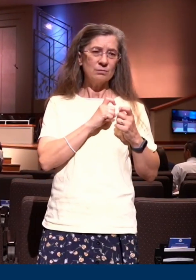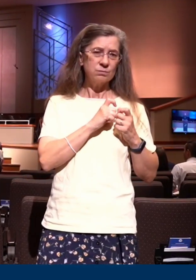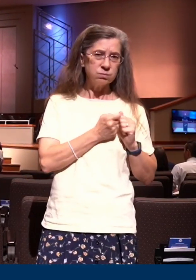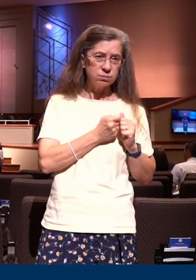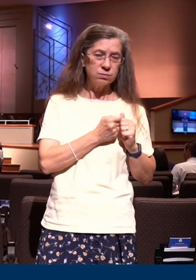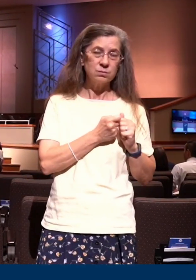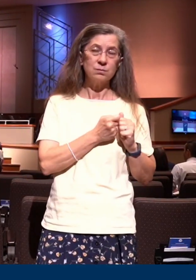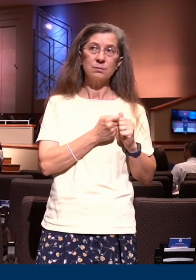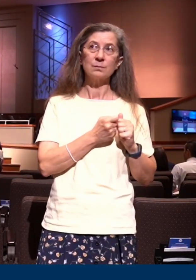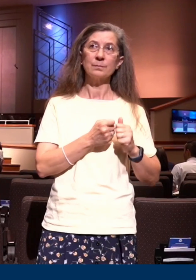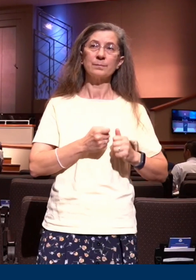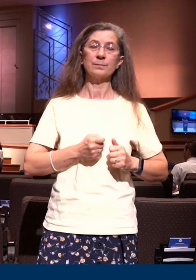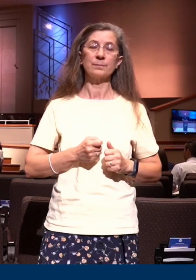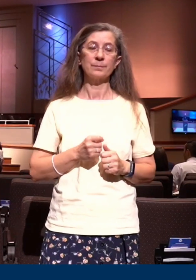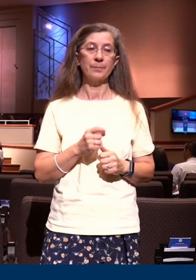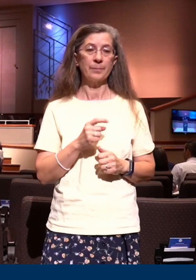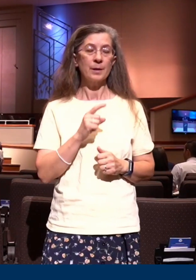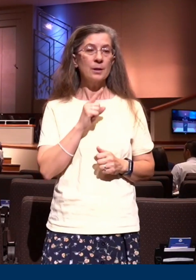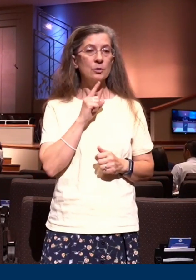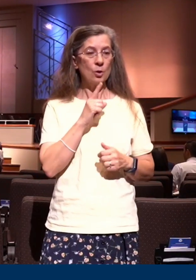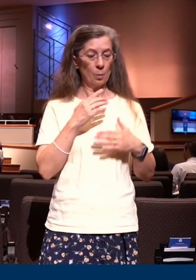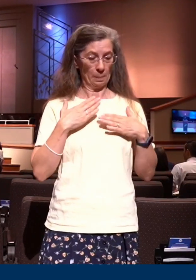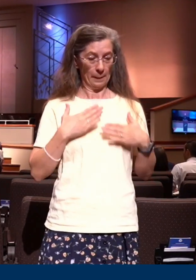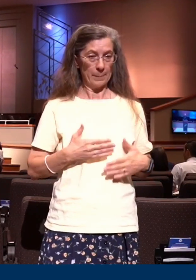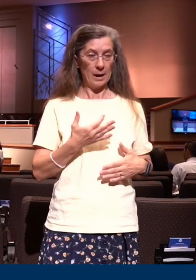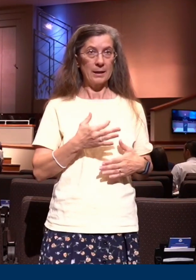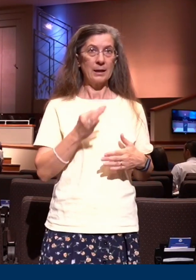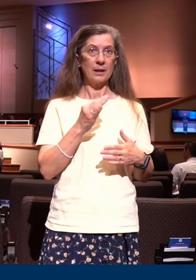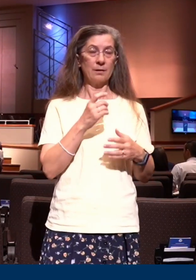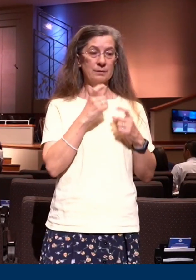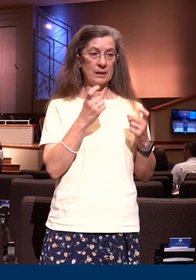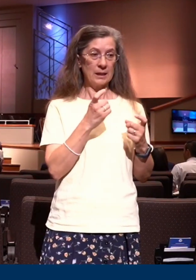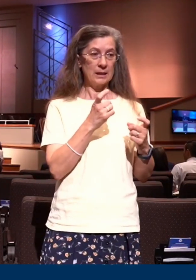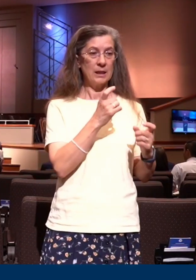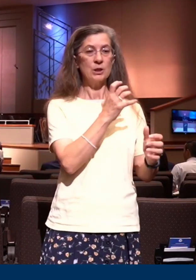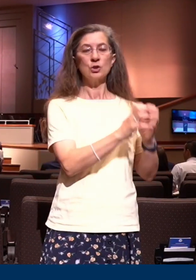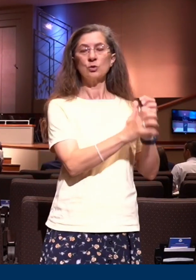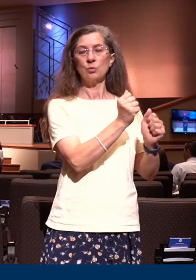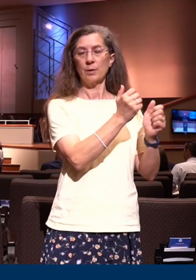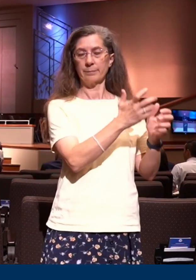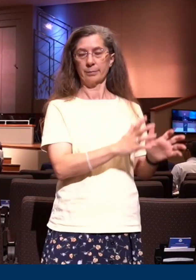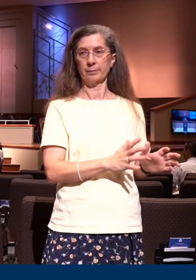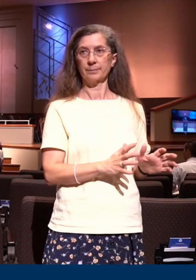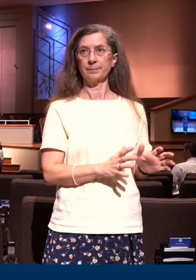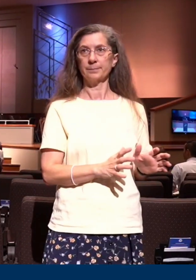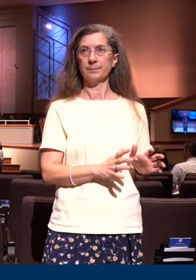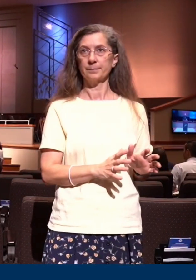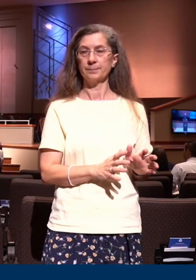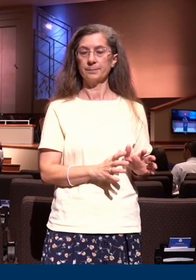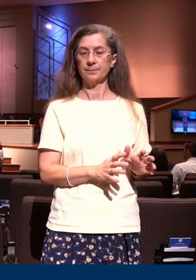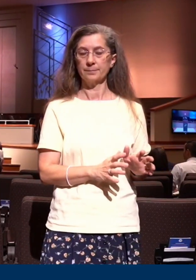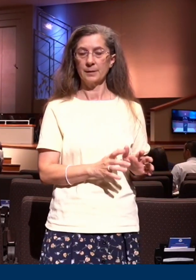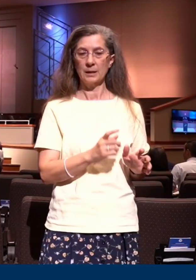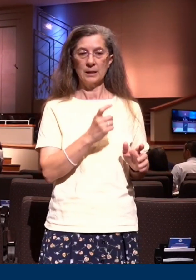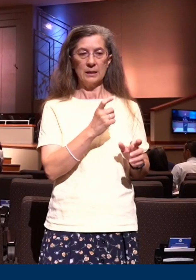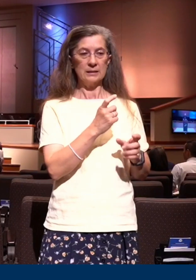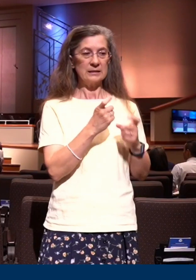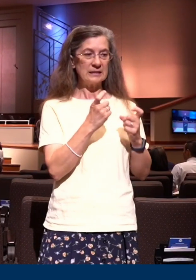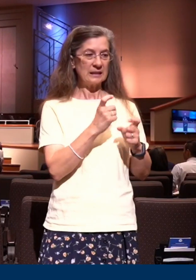that the body of sin might be destroyed. That sin would be nullified or abolished is the